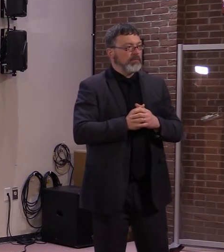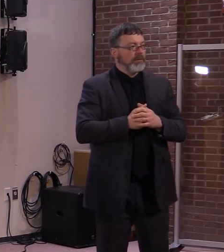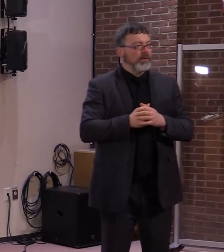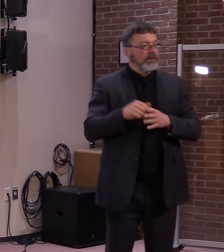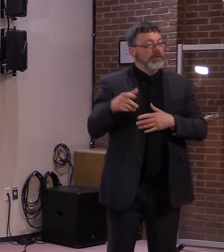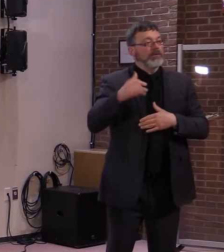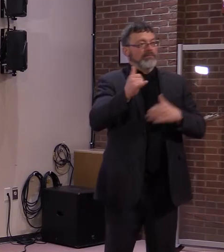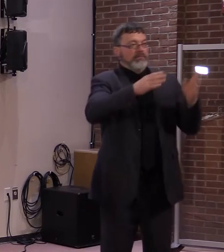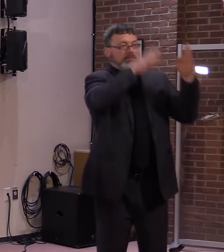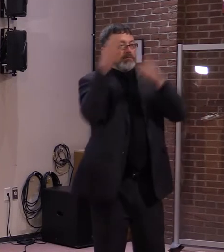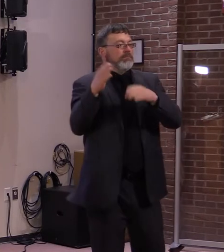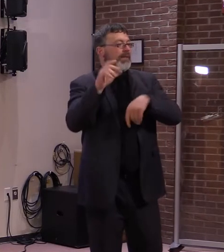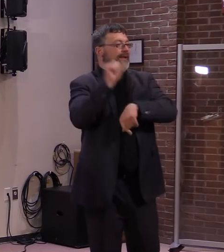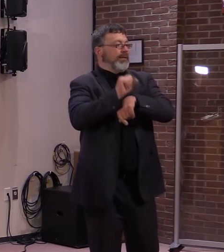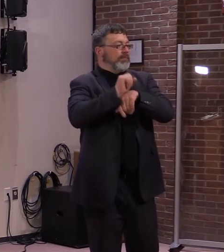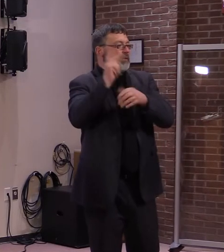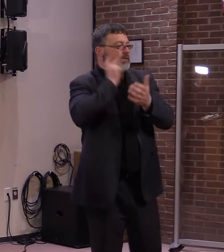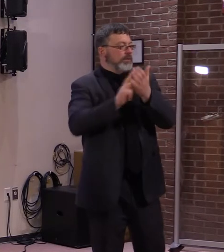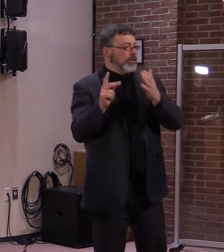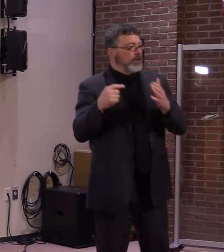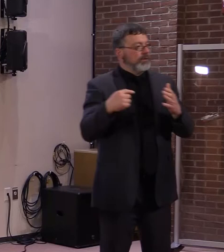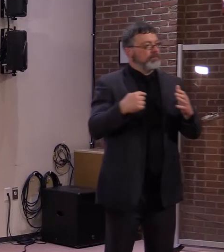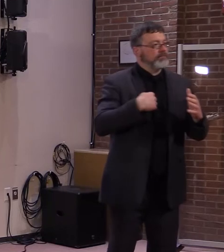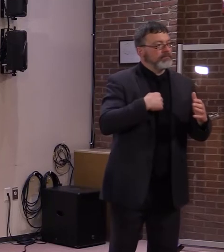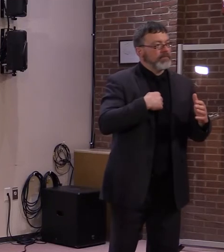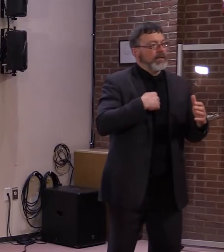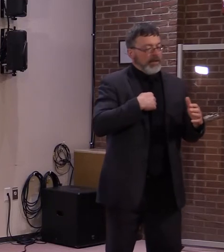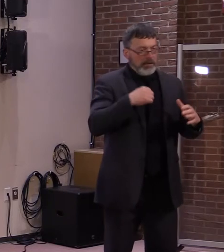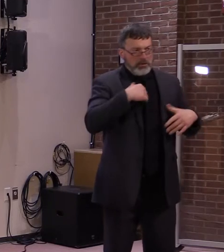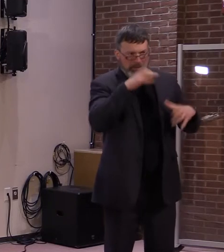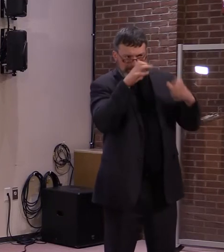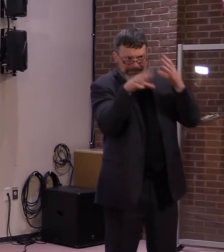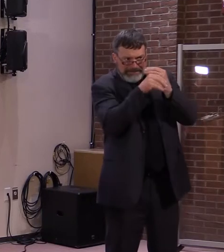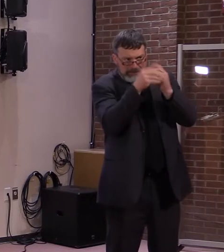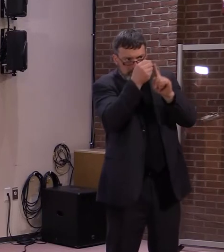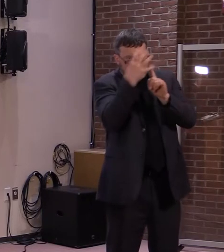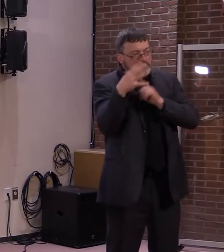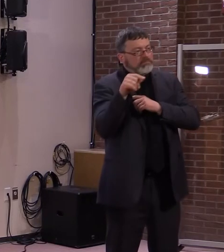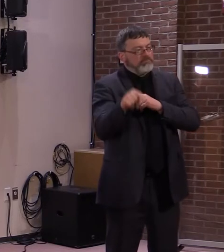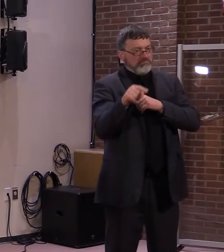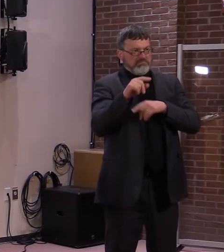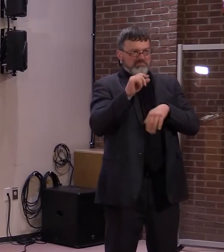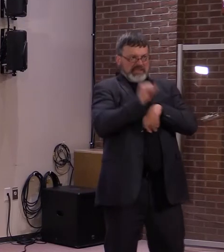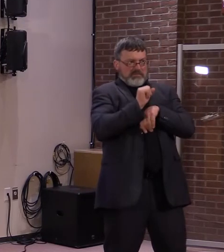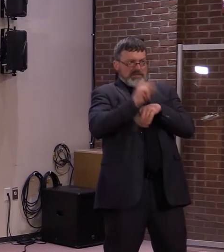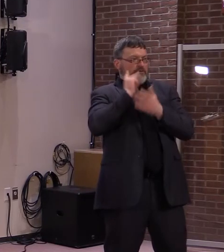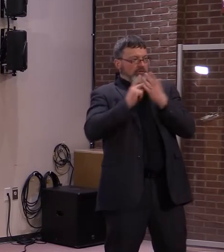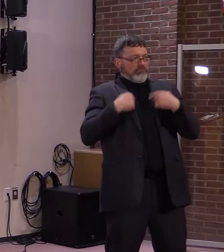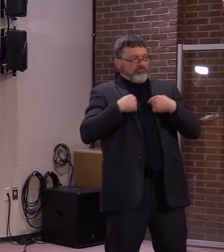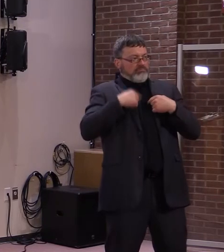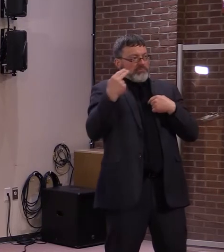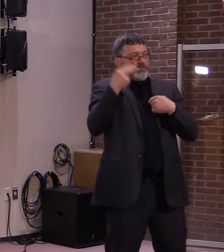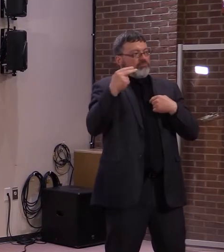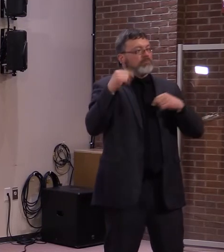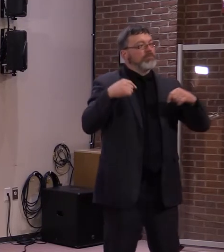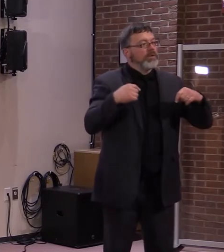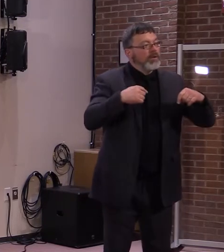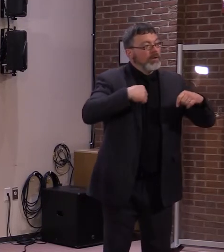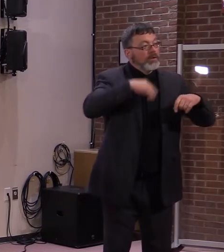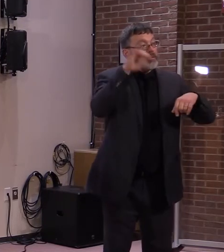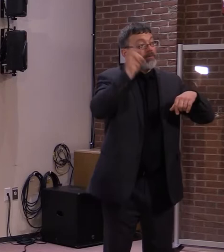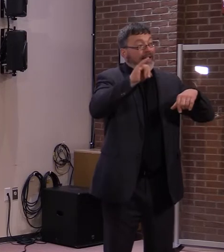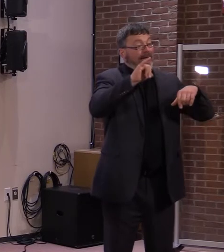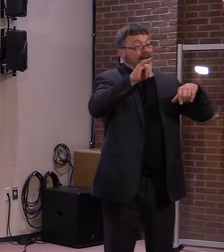unmute button fast enough. But we are, our workforce development team is reaching out to the company